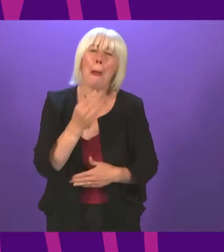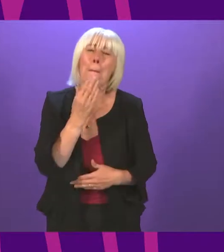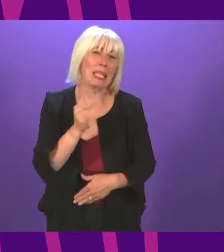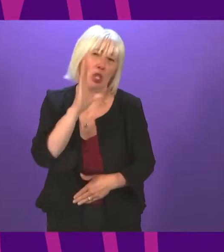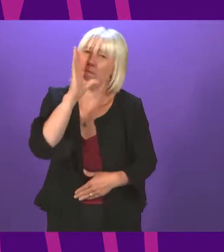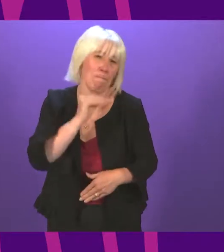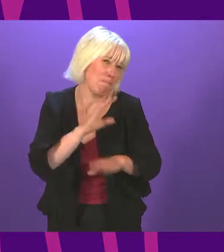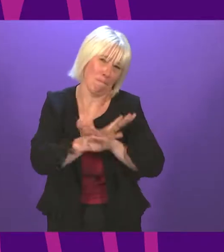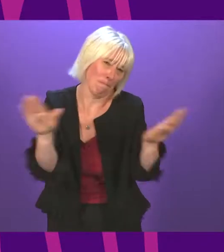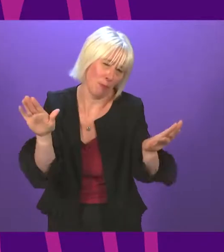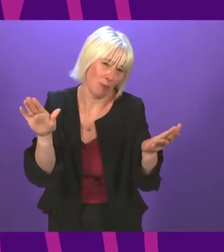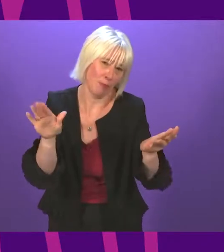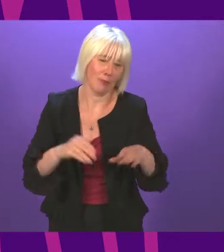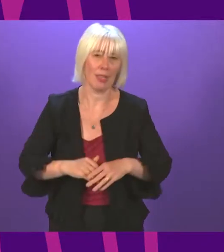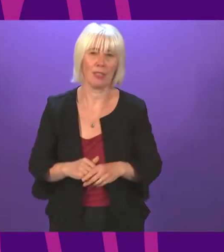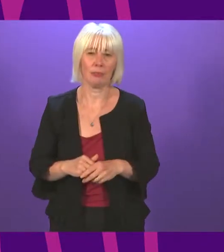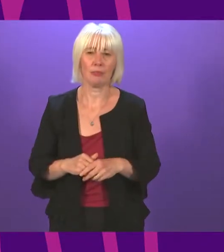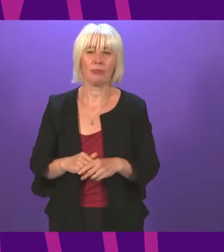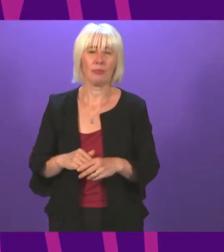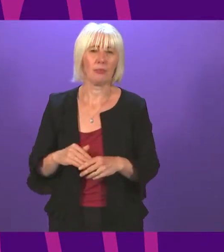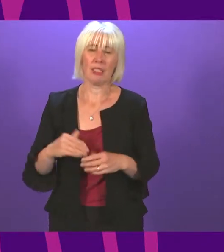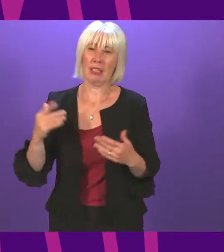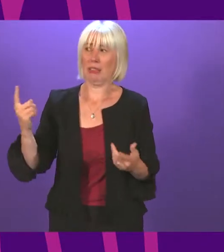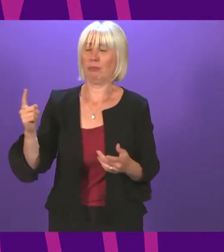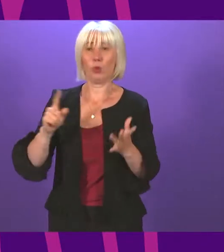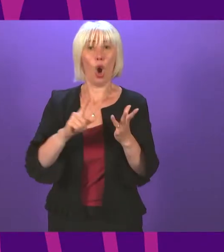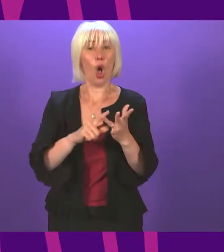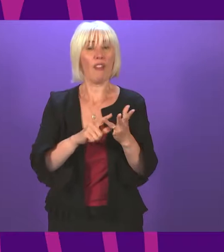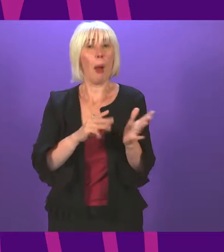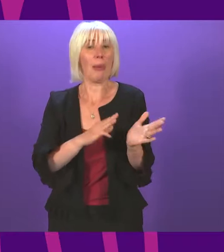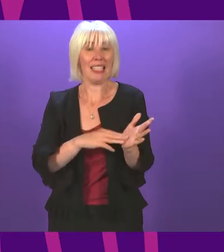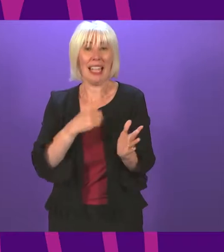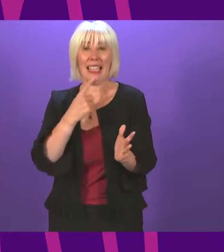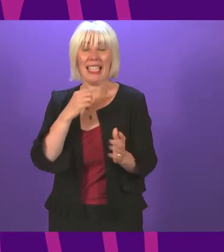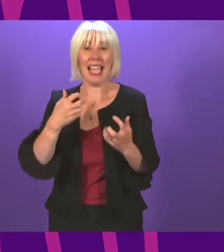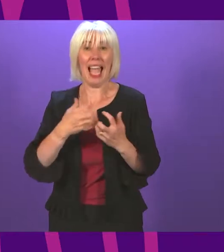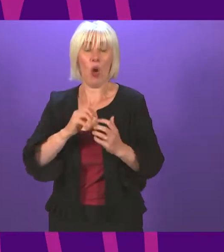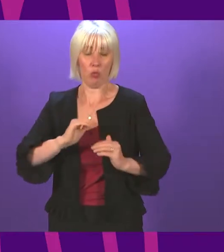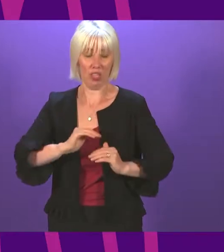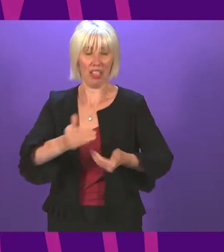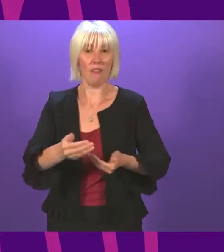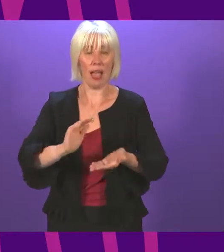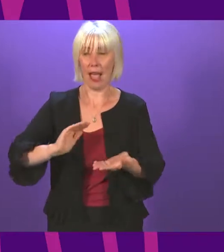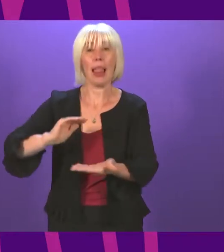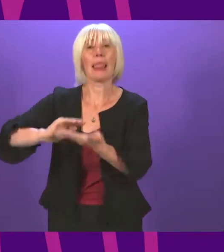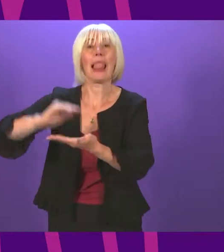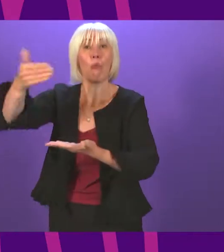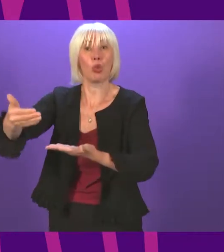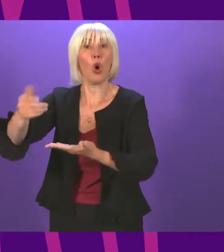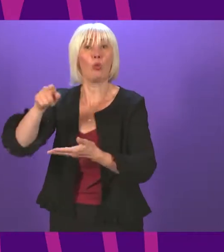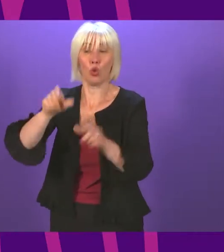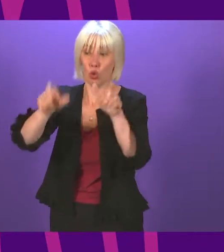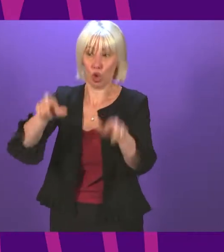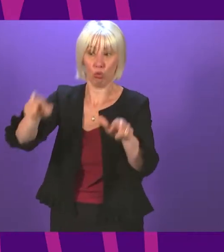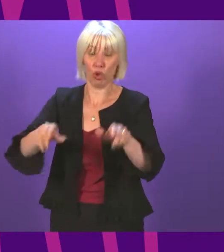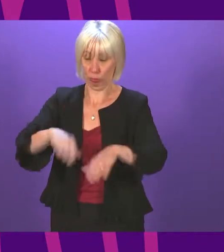it. Oliver Rundell made an important point about the delivery of laptops to children after the fact. He was right